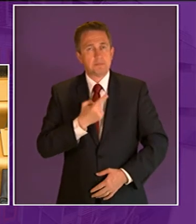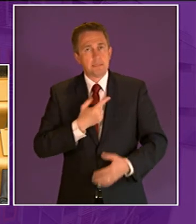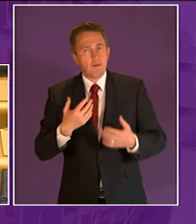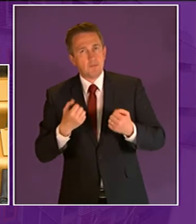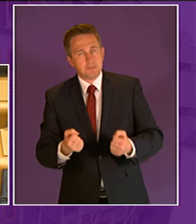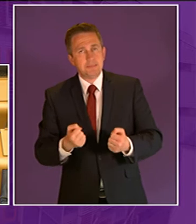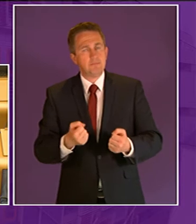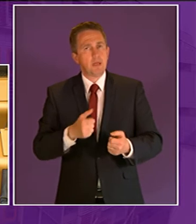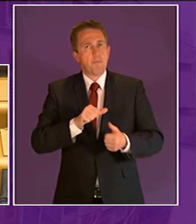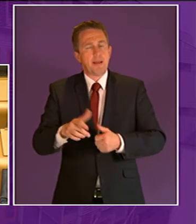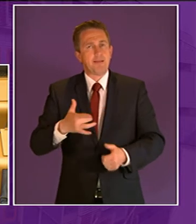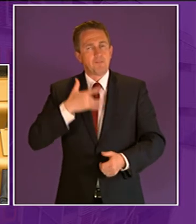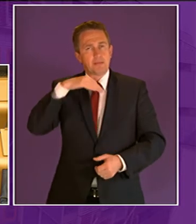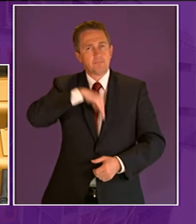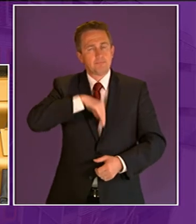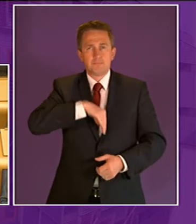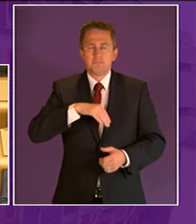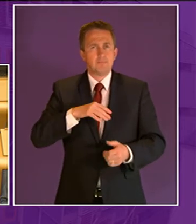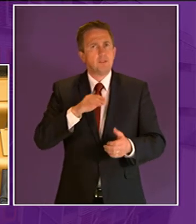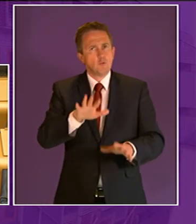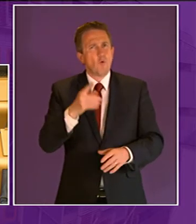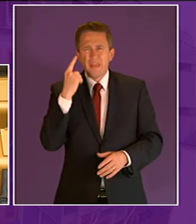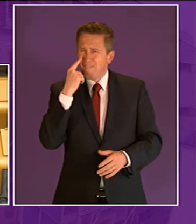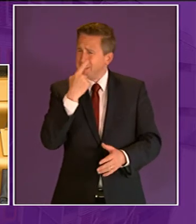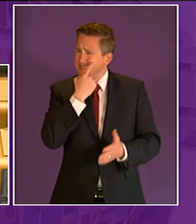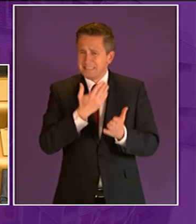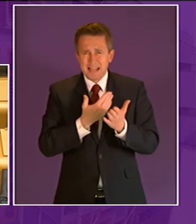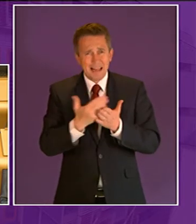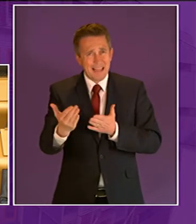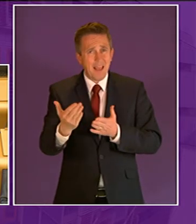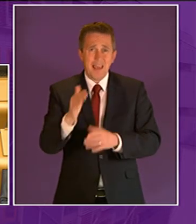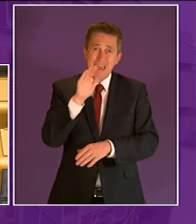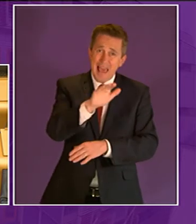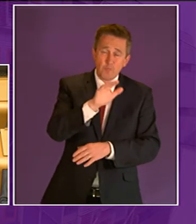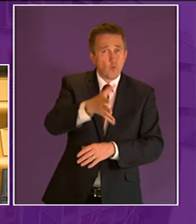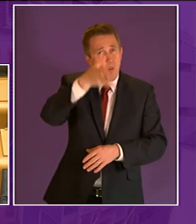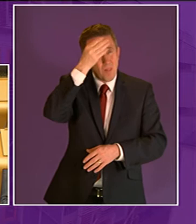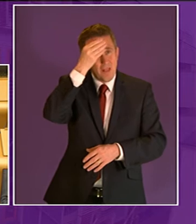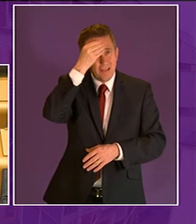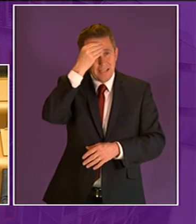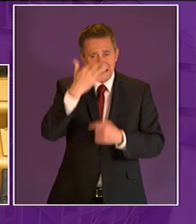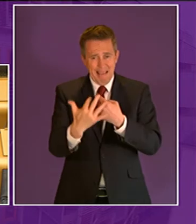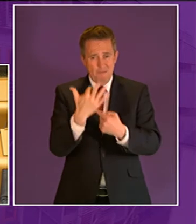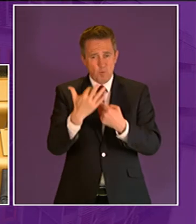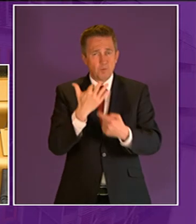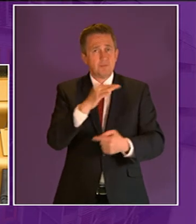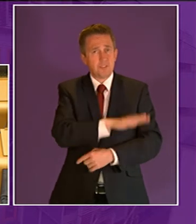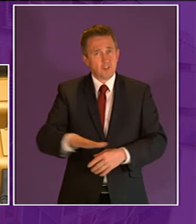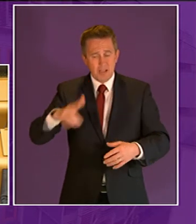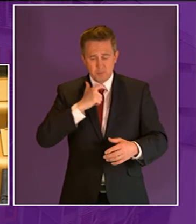so the evidence is clear presiding officer outdoor learning stimulates a child's personal development and helps to